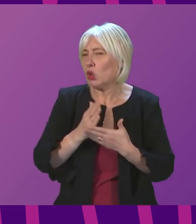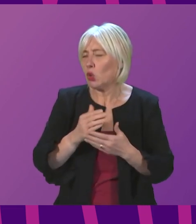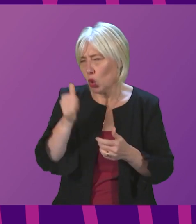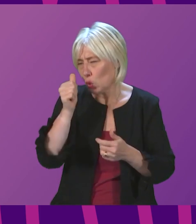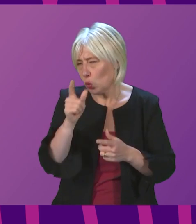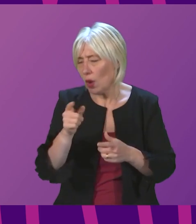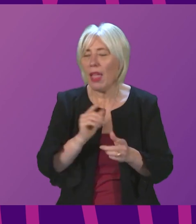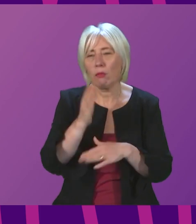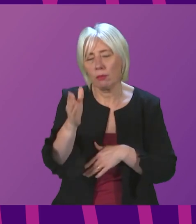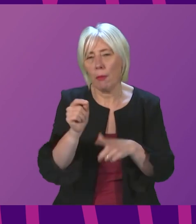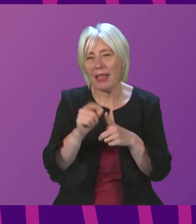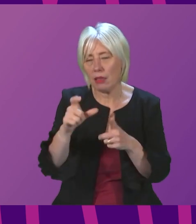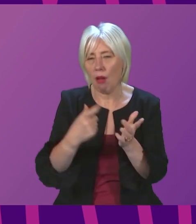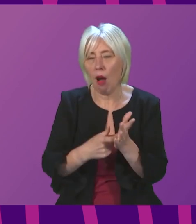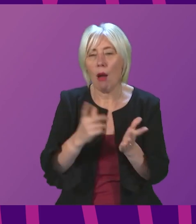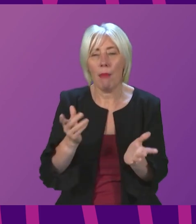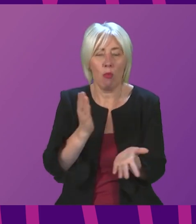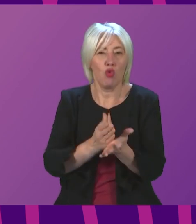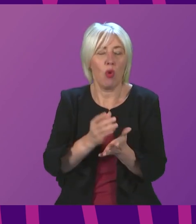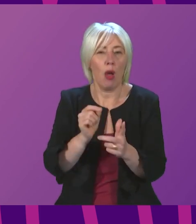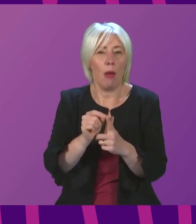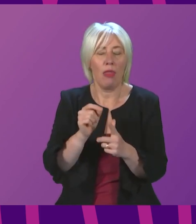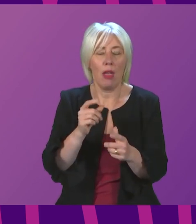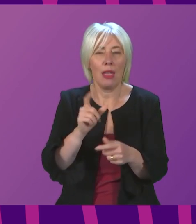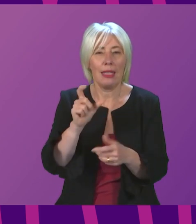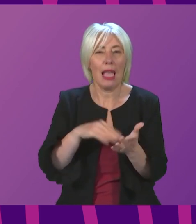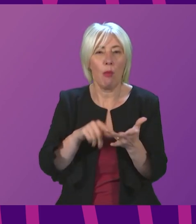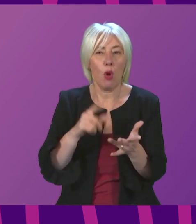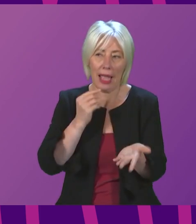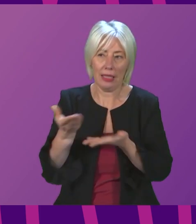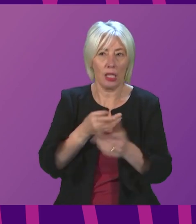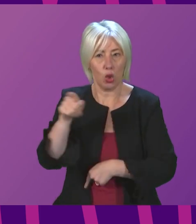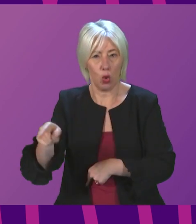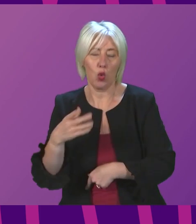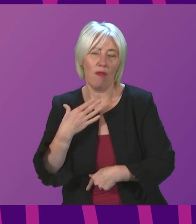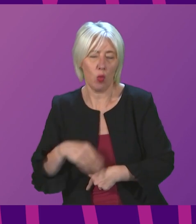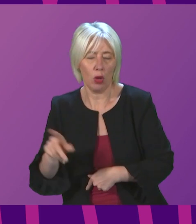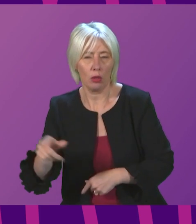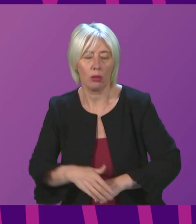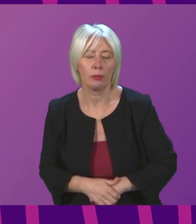medical officer would be happy to discuss it directly with the member if that would be helpful. Pam Duncan-Clancy.